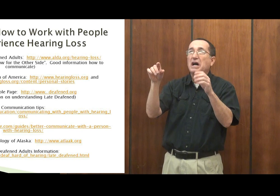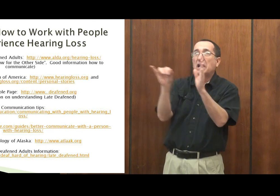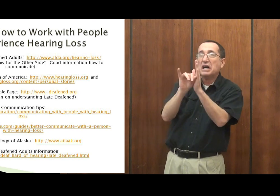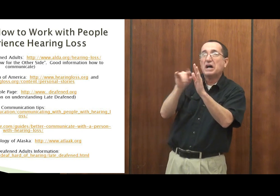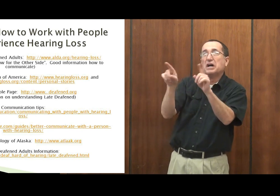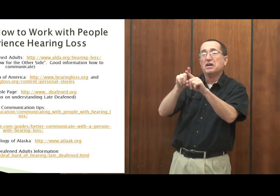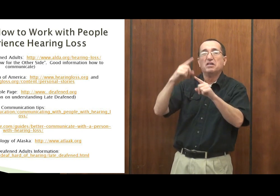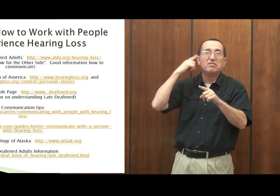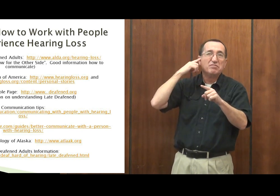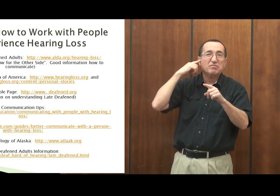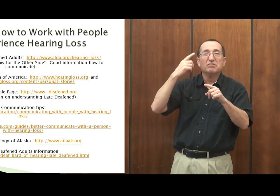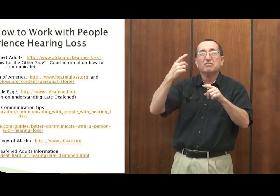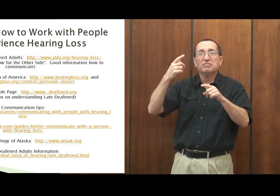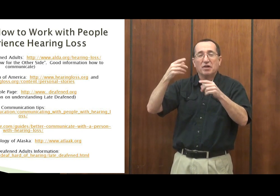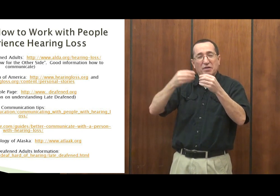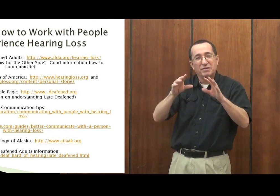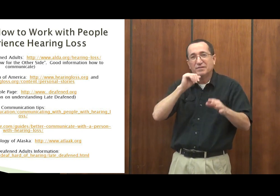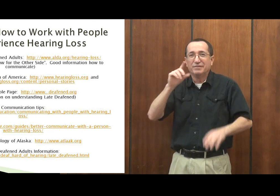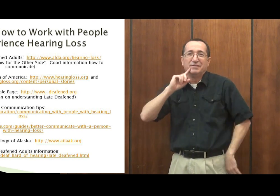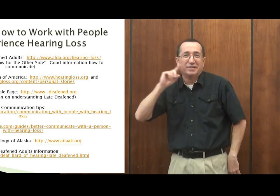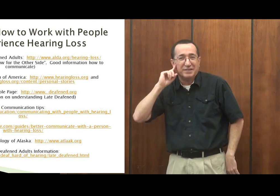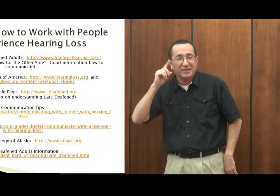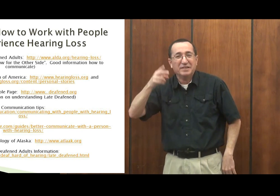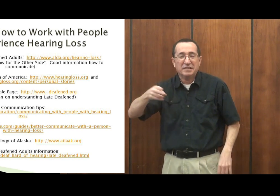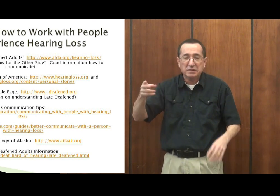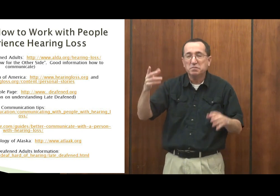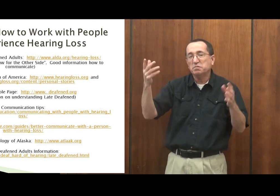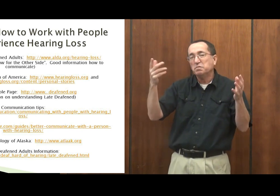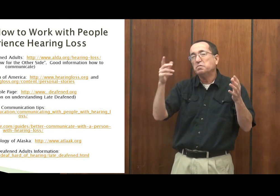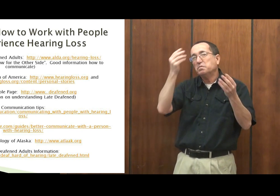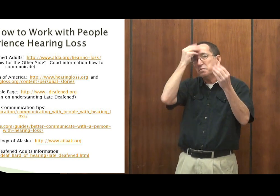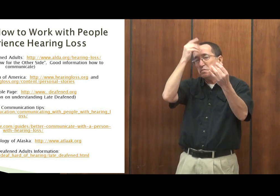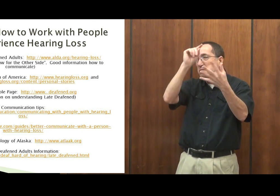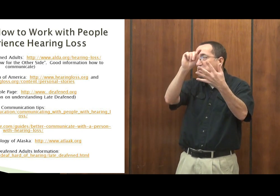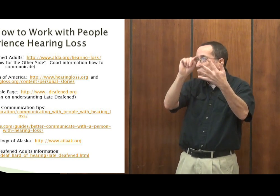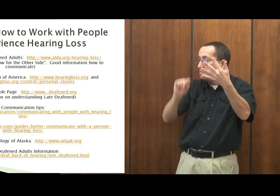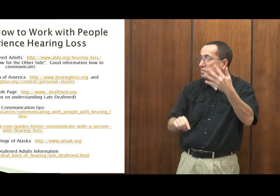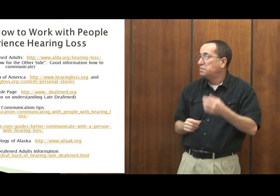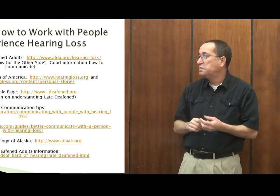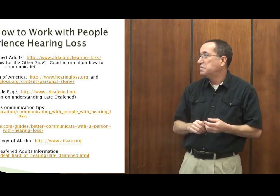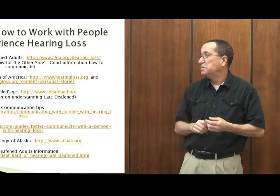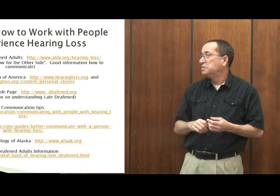Hearing Loss Association of America is another thing. They work with deaf and hard of hearing people.